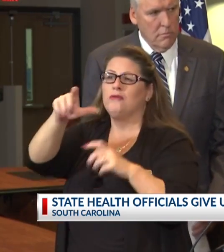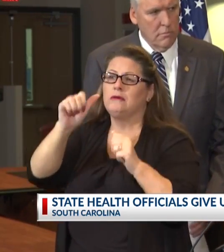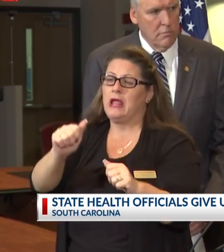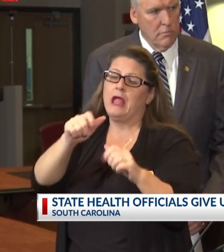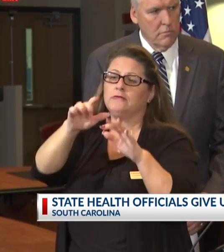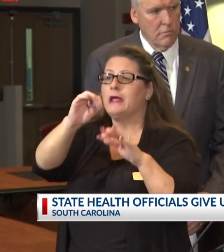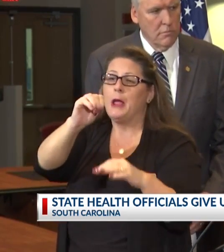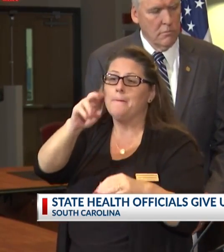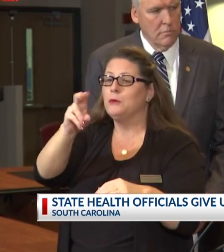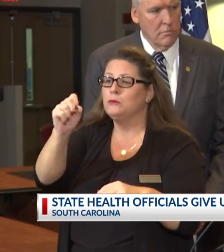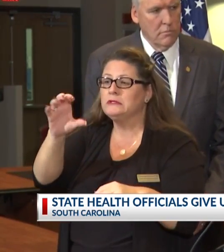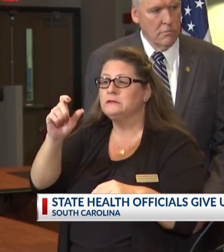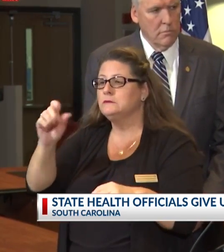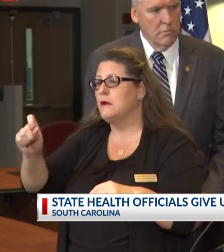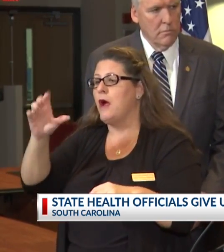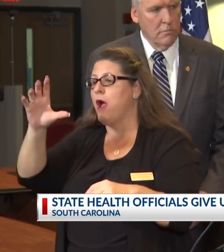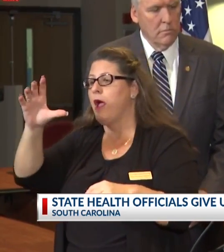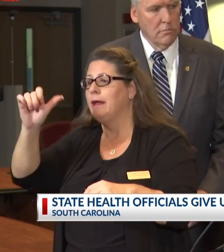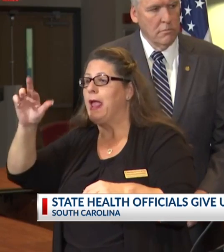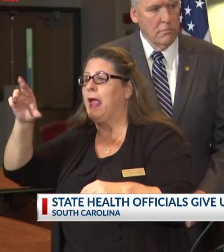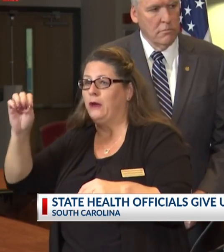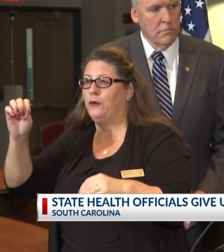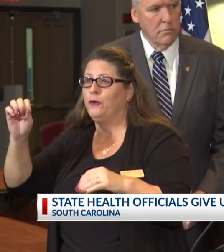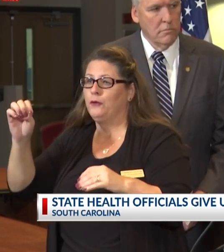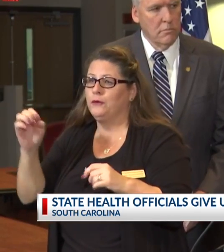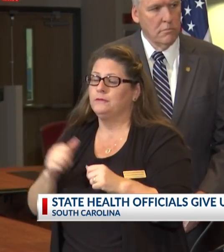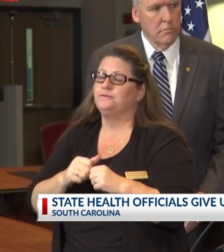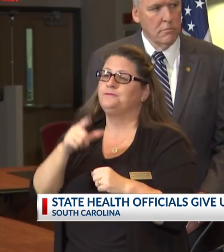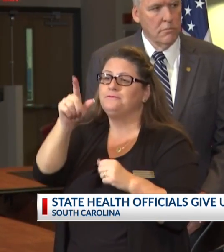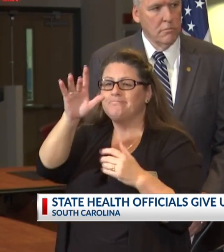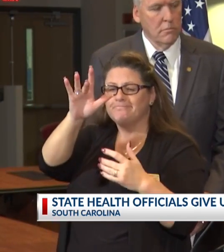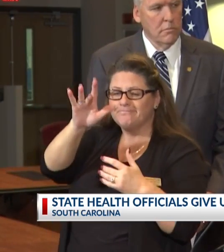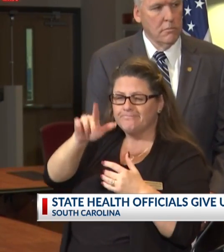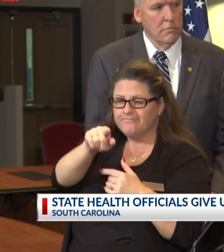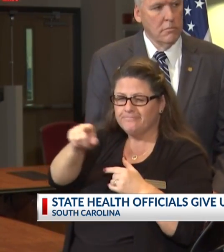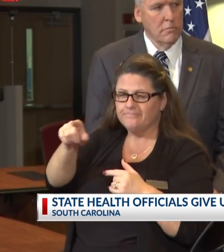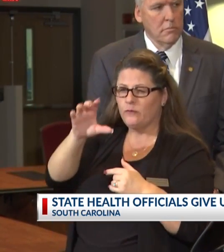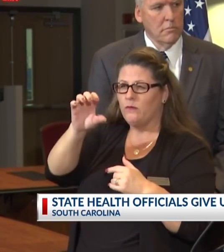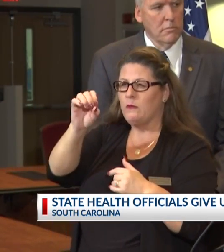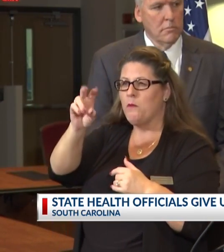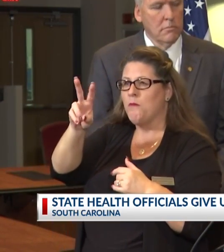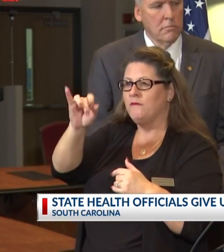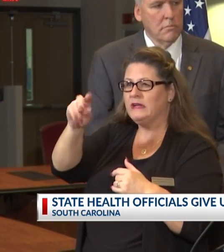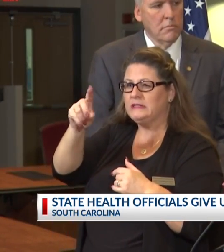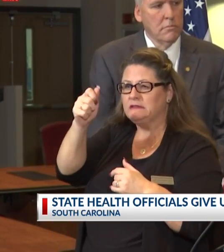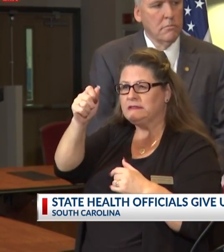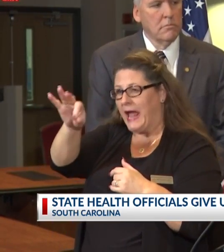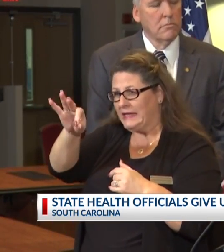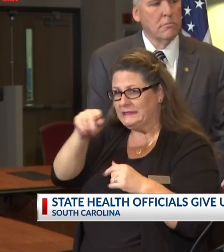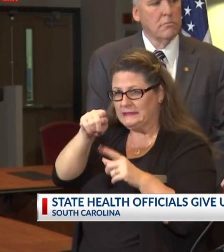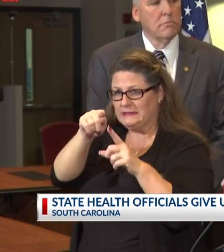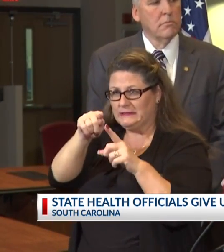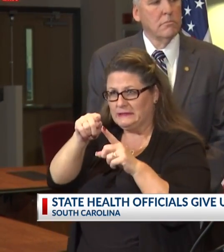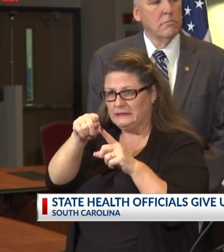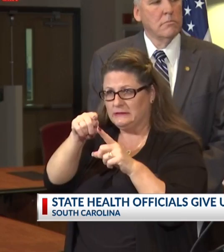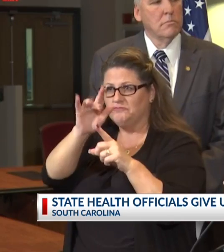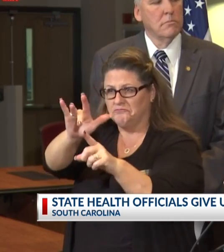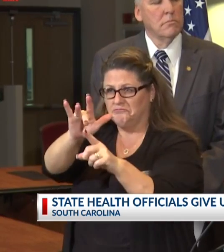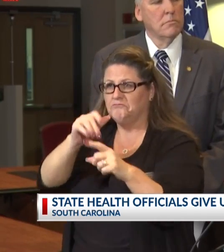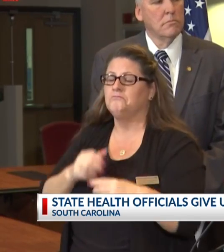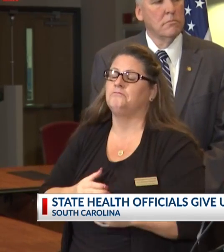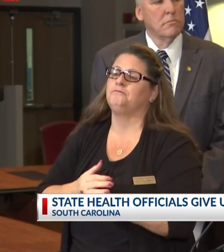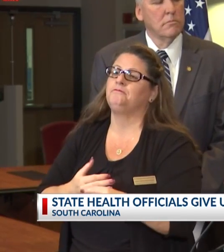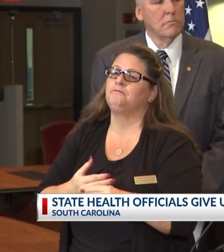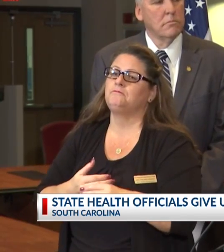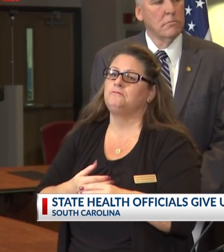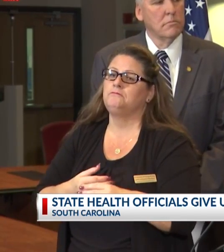.care and access the COVID-19 concerns area of the platform. At that